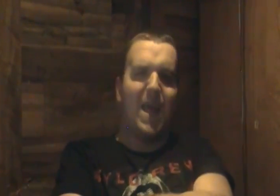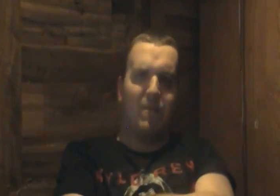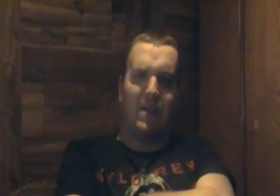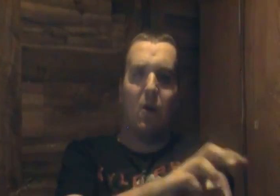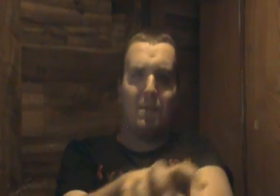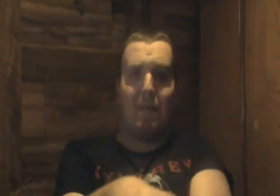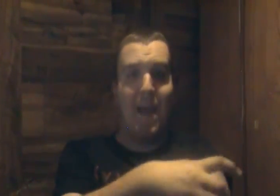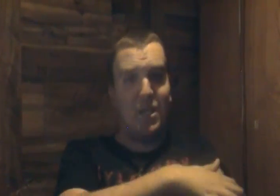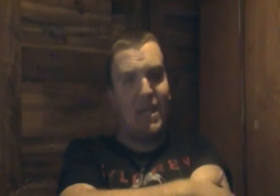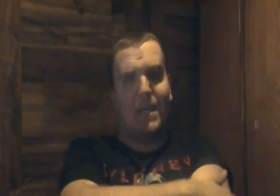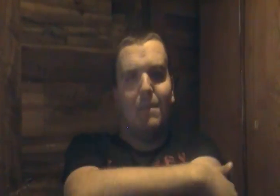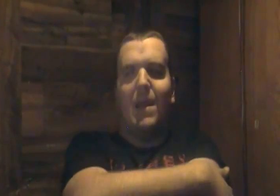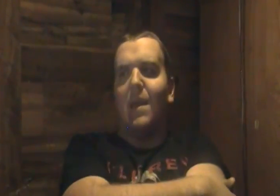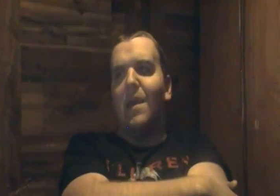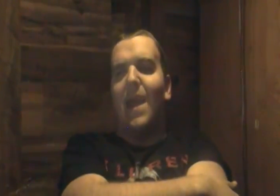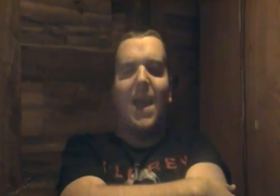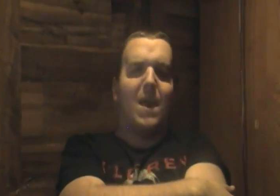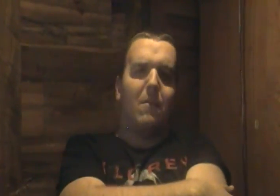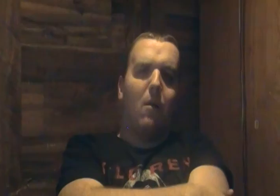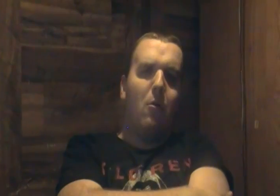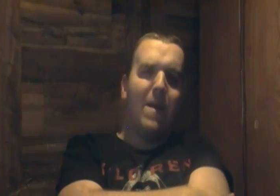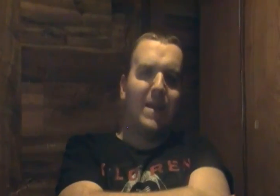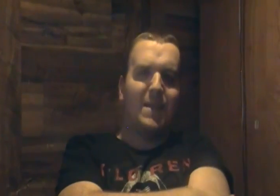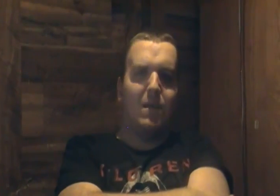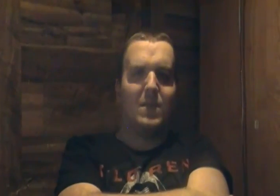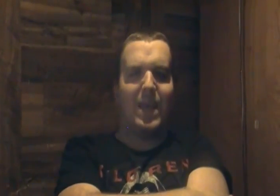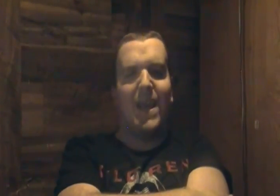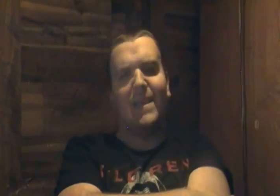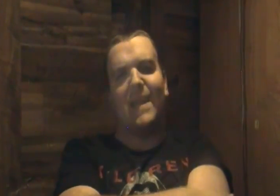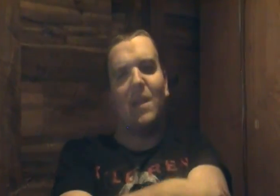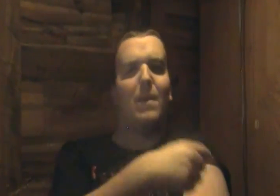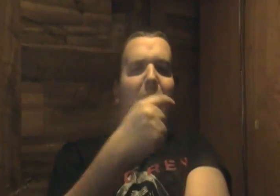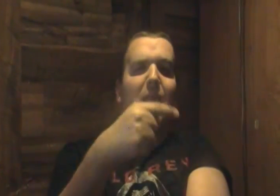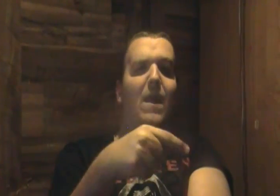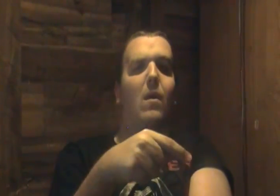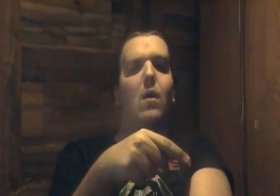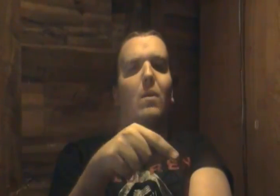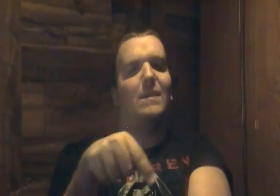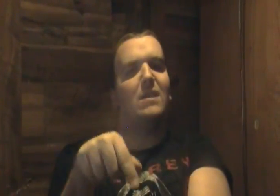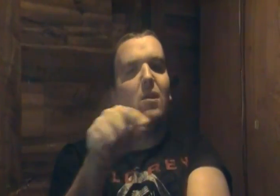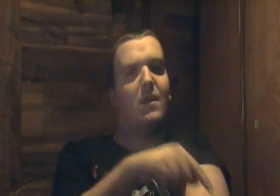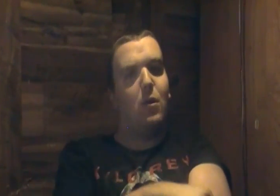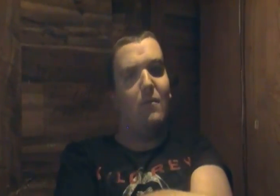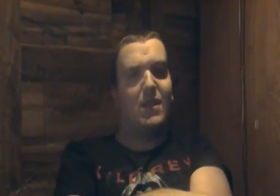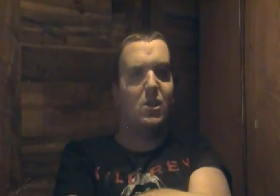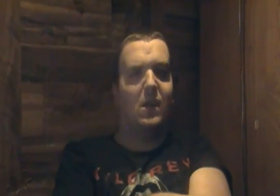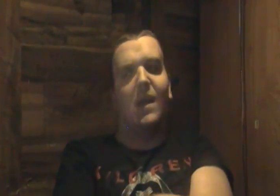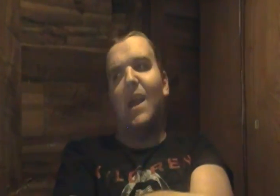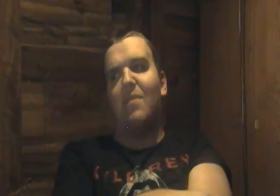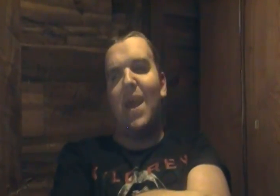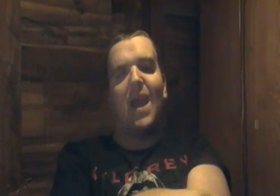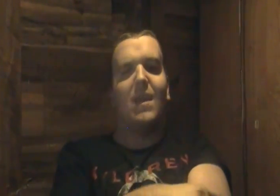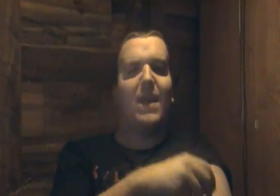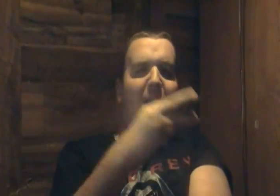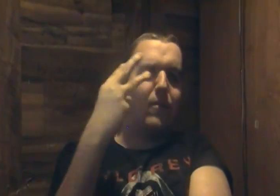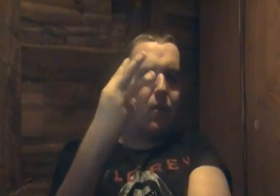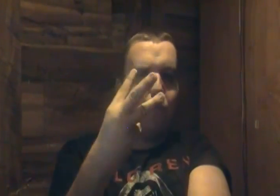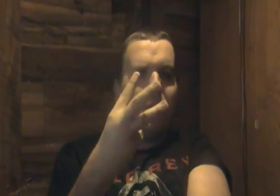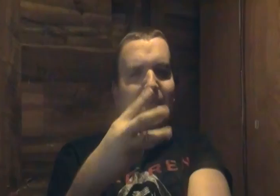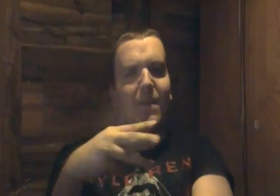that heavily guarded by magic and omeg tells the kids at the beginning once they start their adventure that they had once